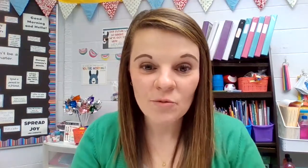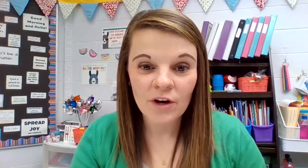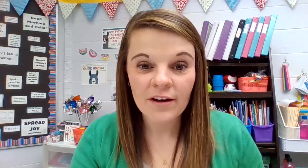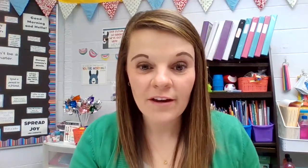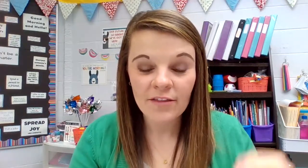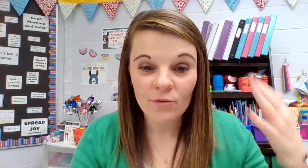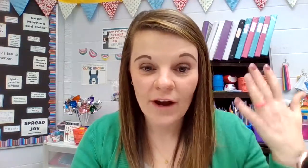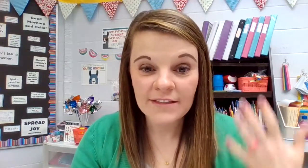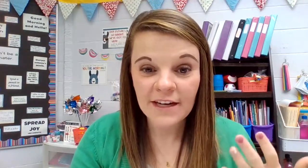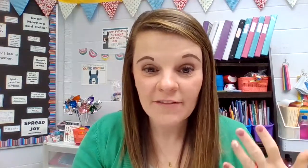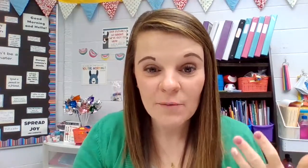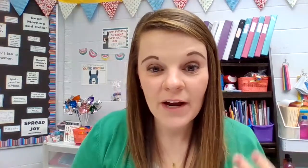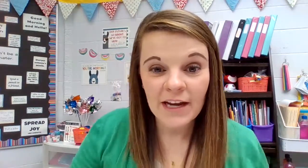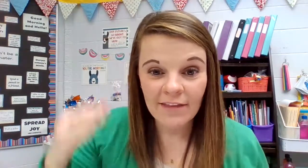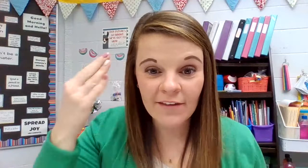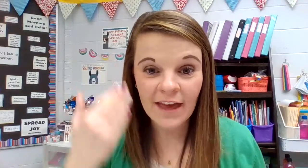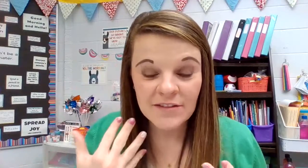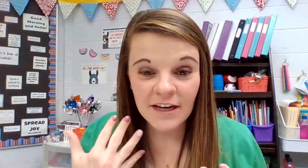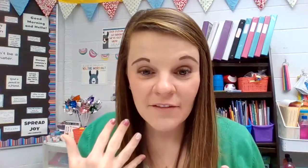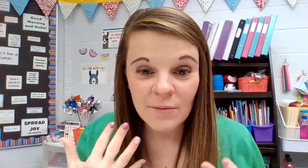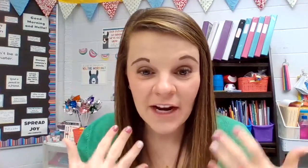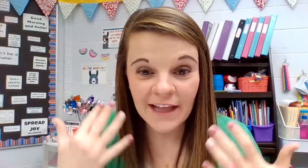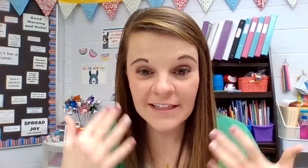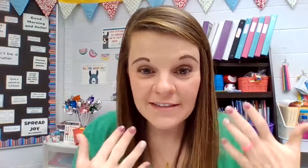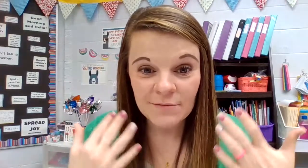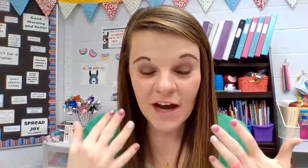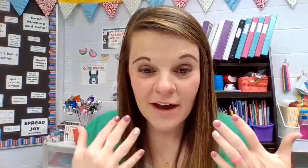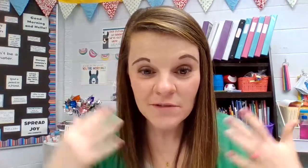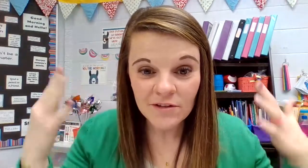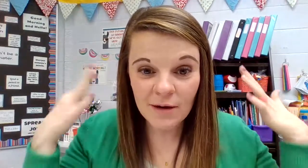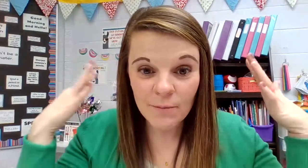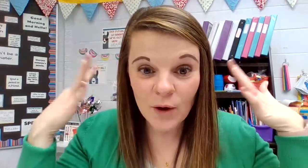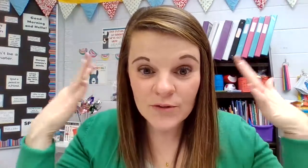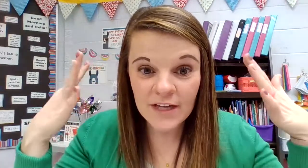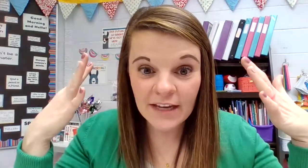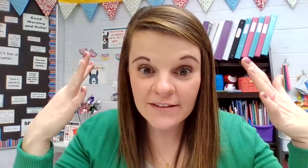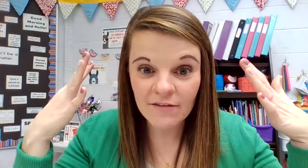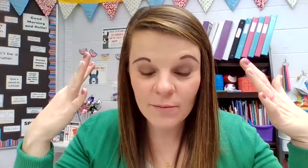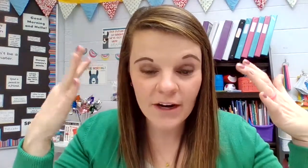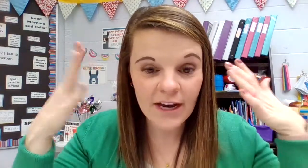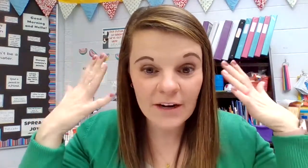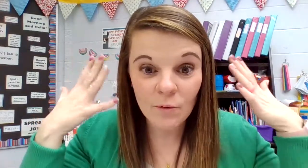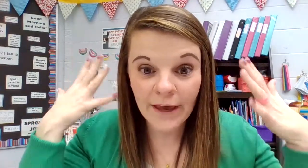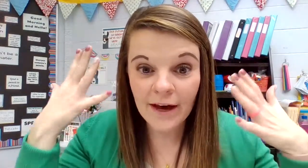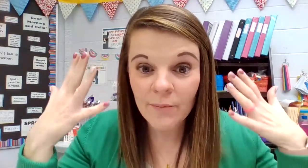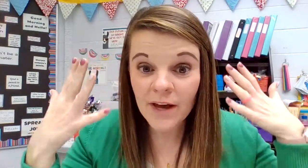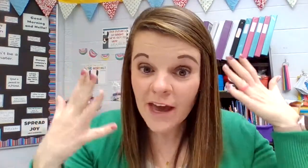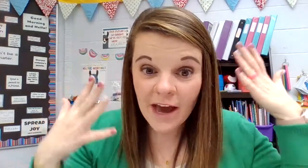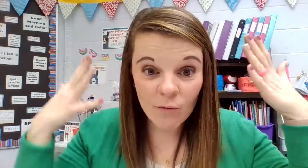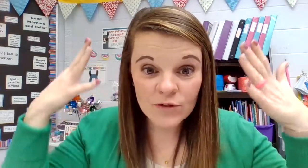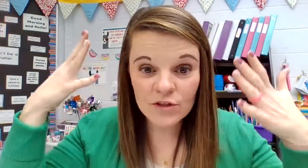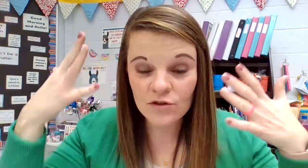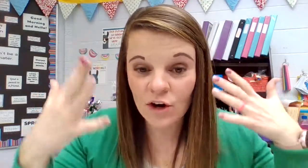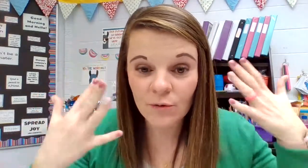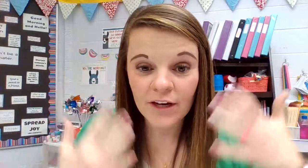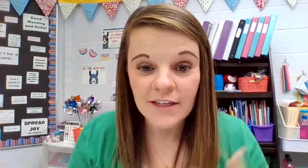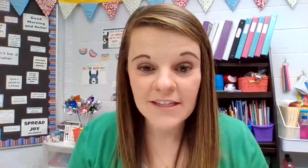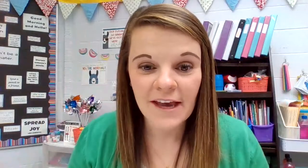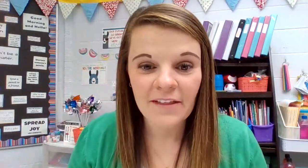work the right side of our brain and the left side of our brain at the same time so that both sides of our brain kind of wake up and start working together.